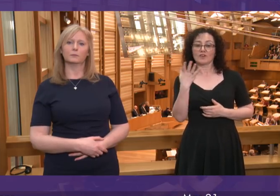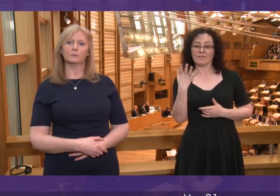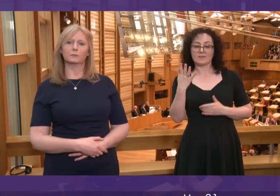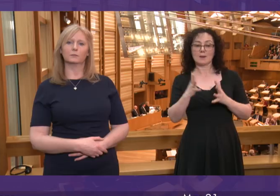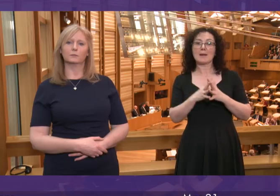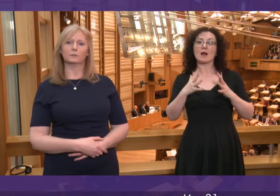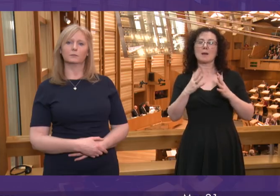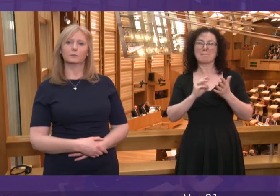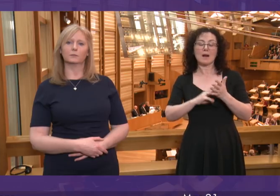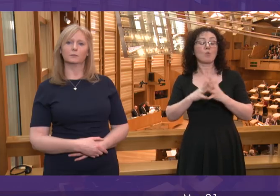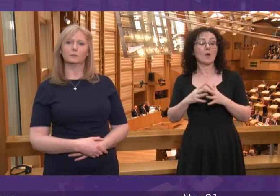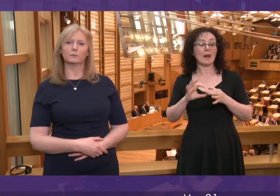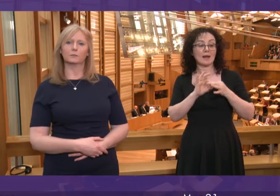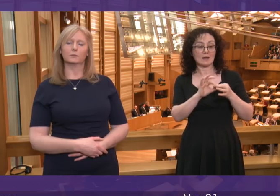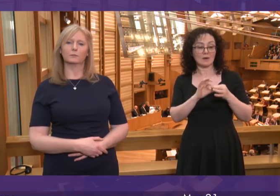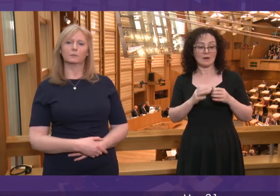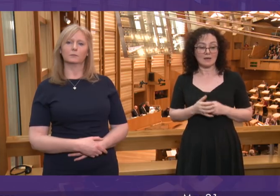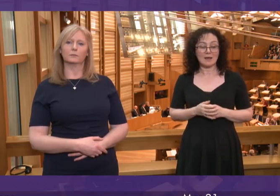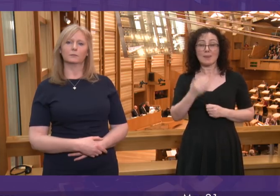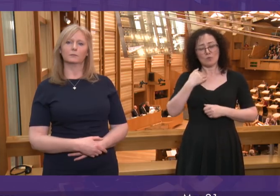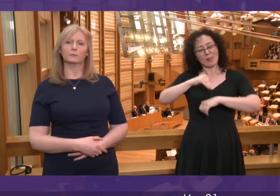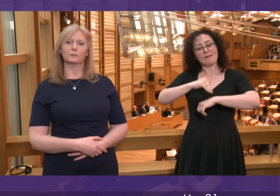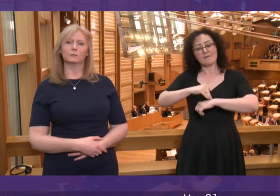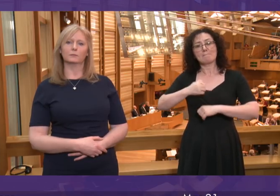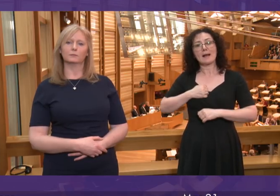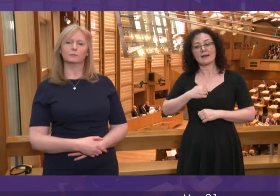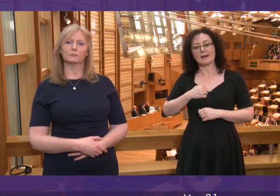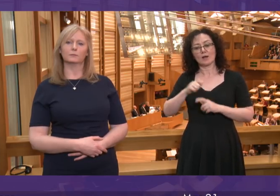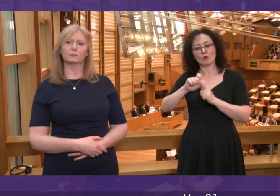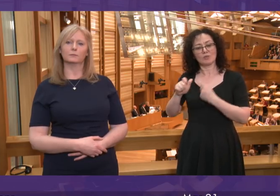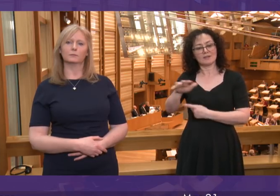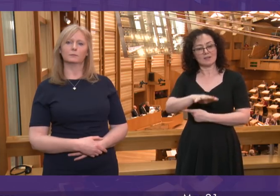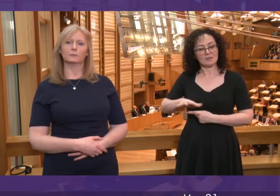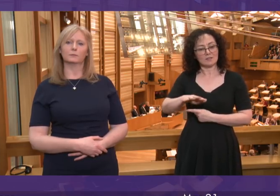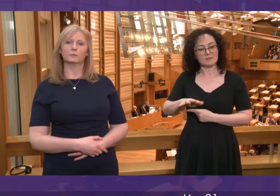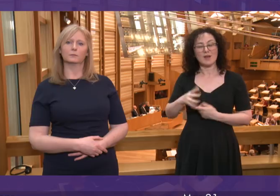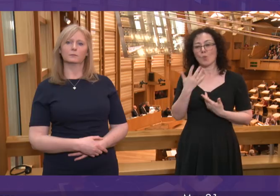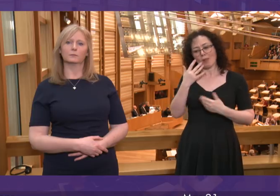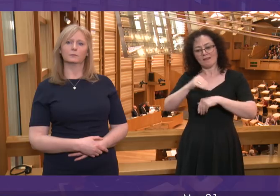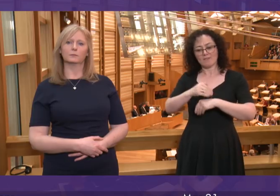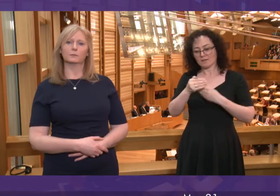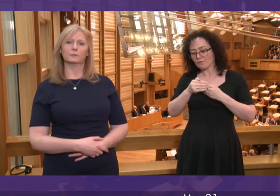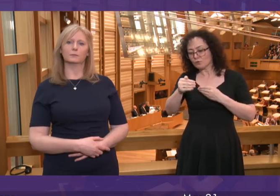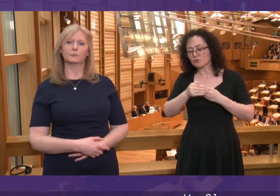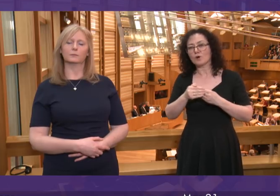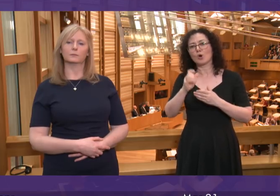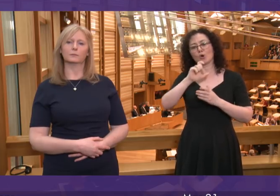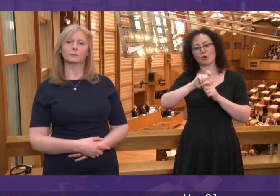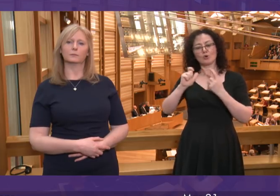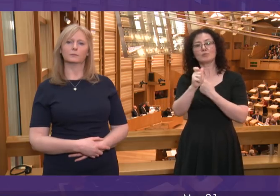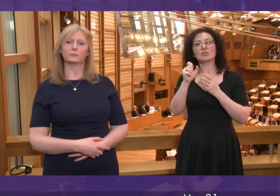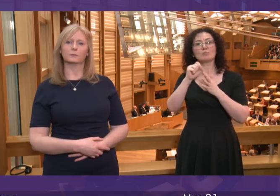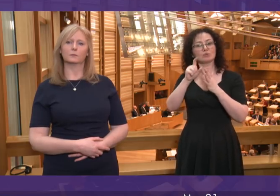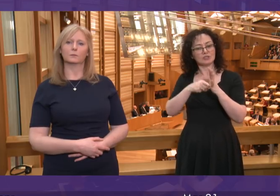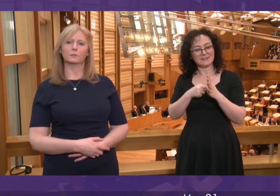met with extreme disappointment in my constituency as it will severely constrain capacity for future community projects and place projects from the Western